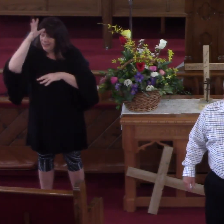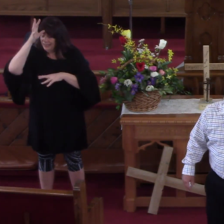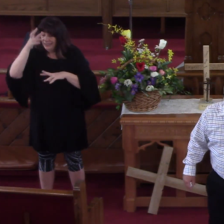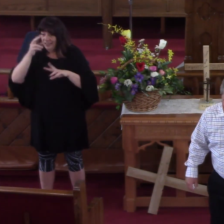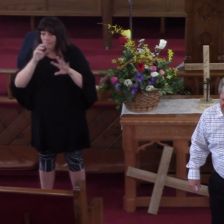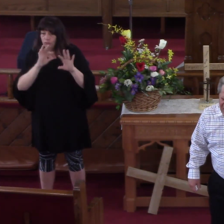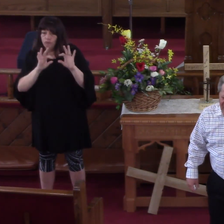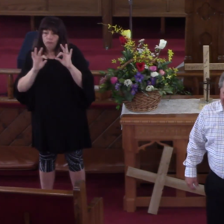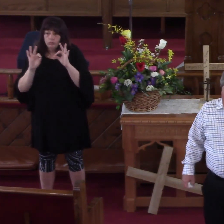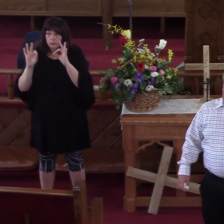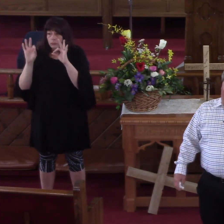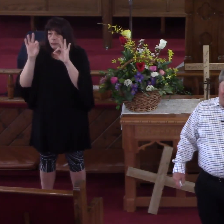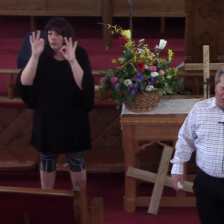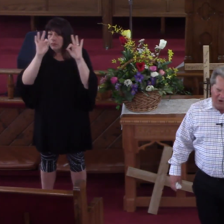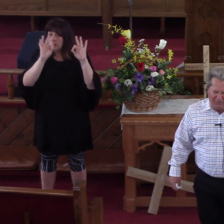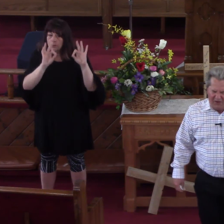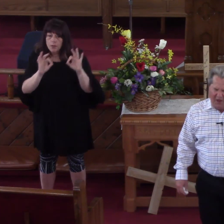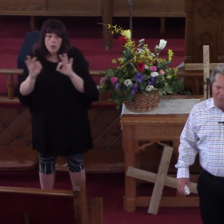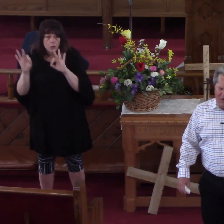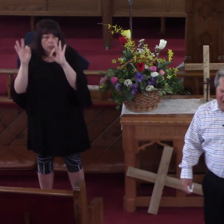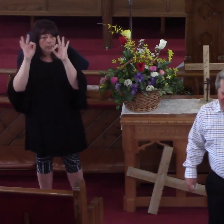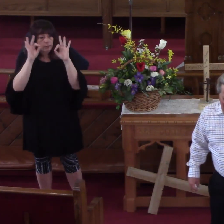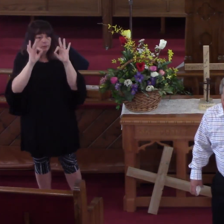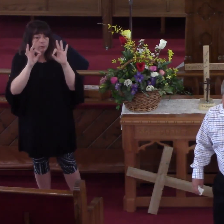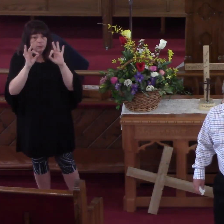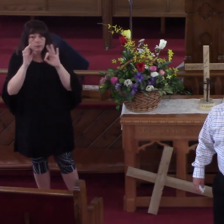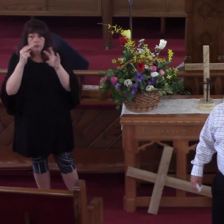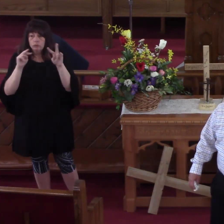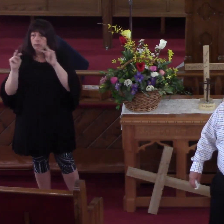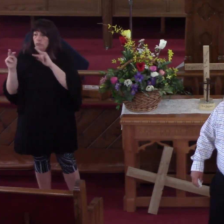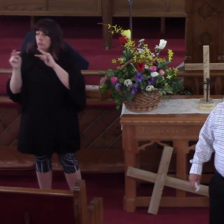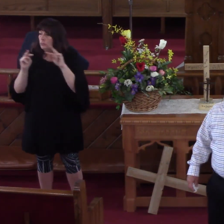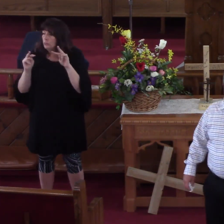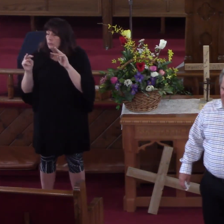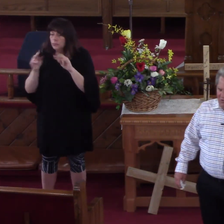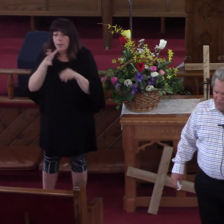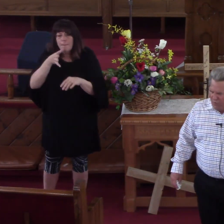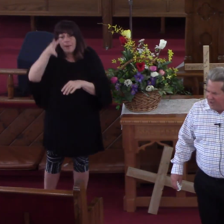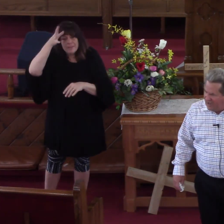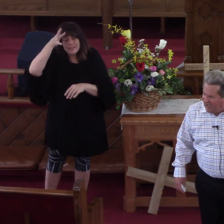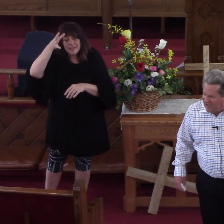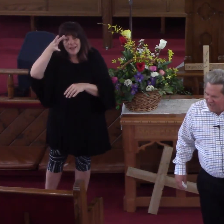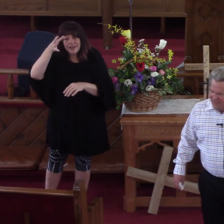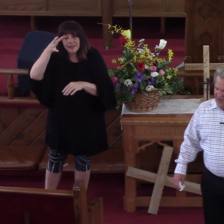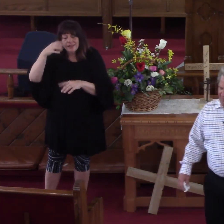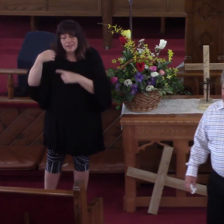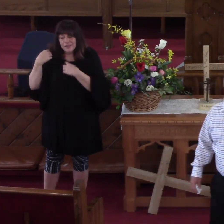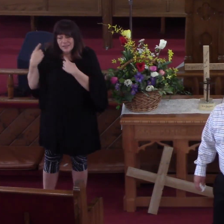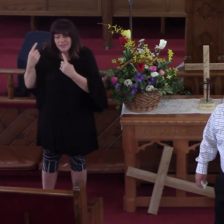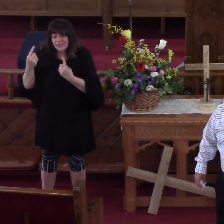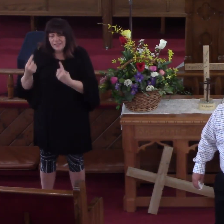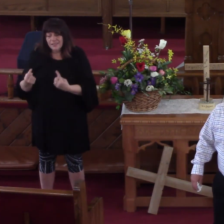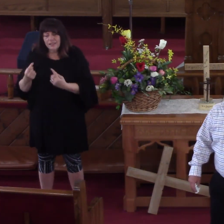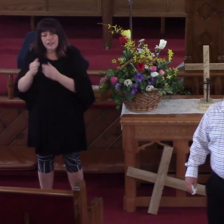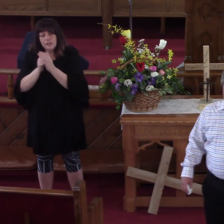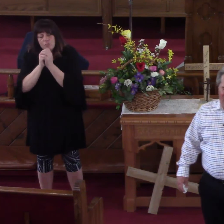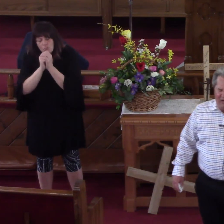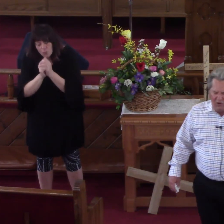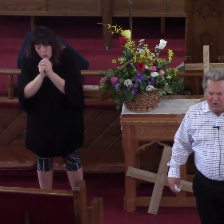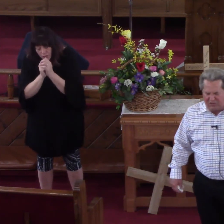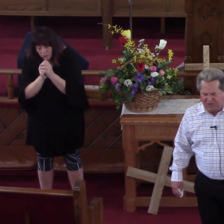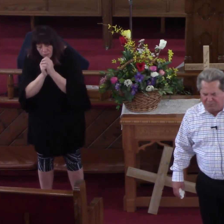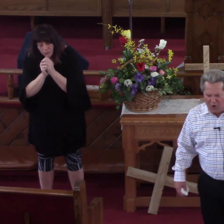and it was need and I thought of the number of mothers and fathers along the way that had prayed and